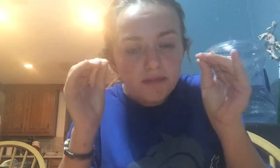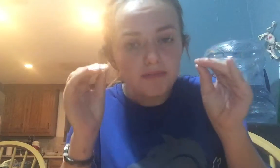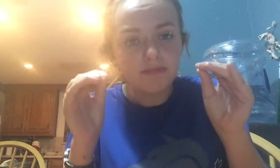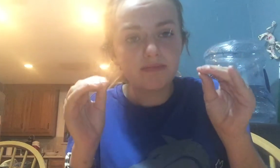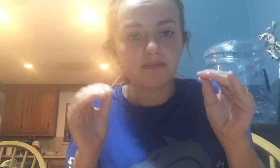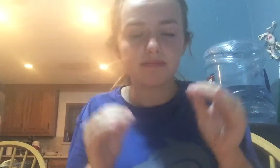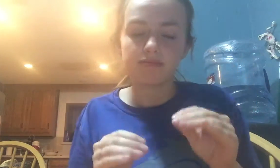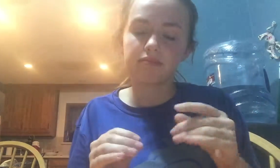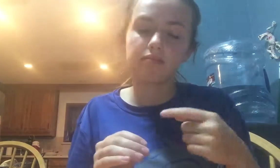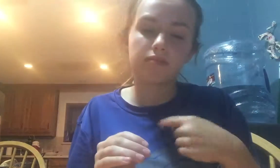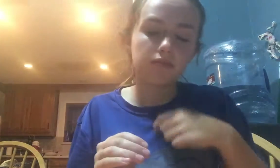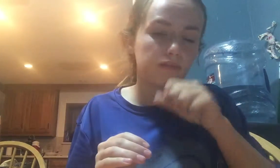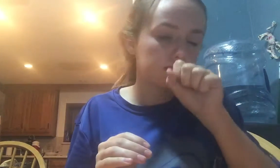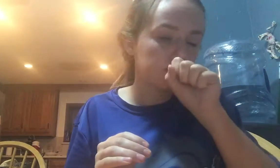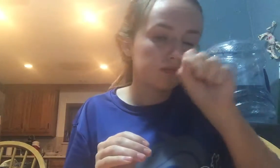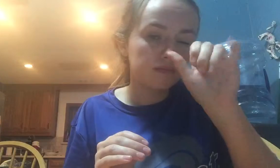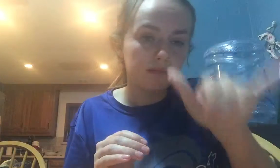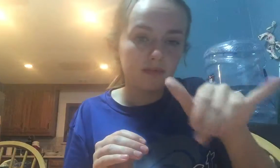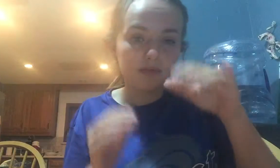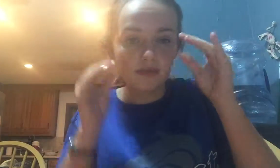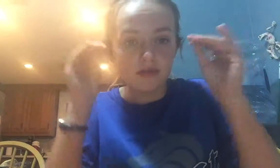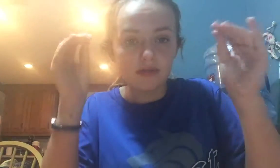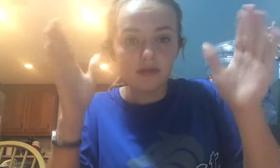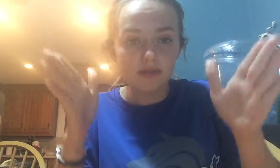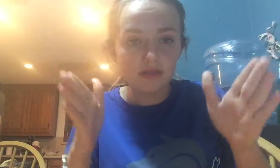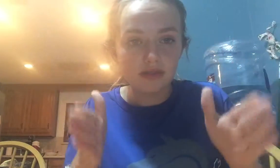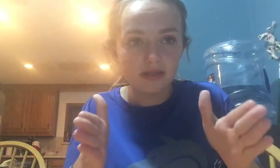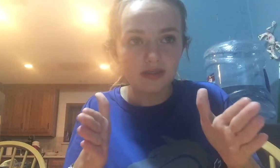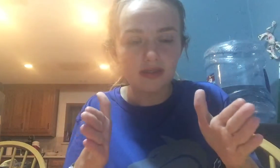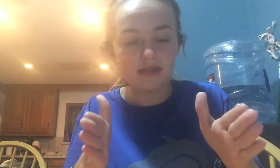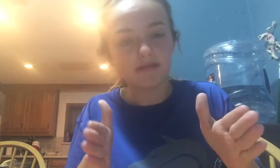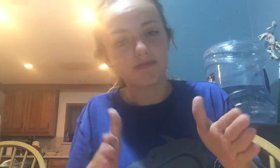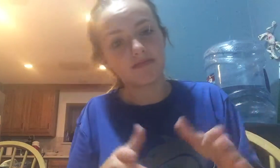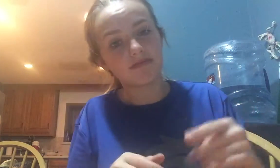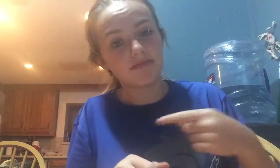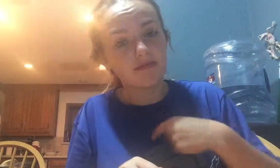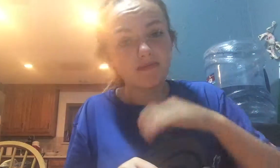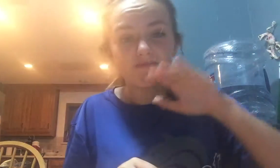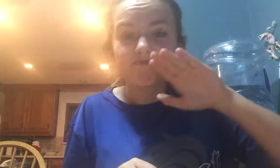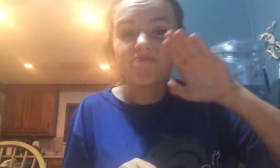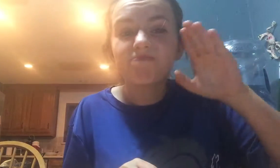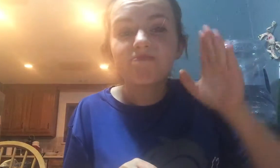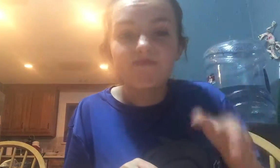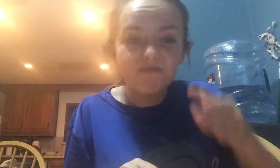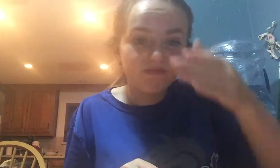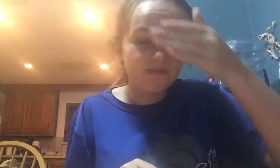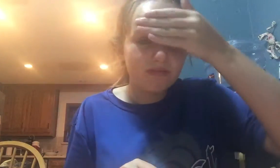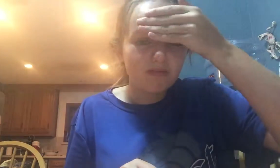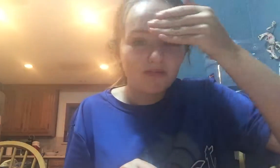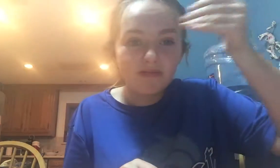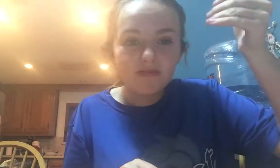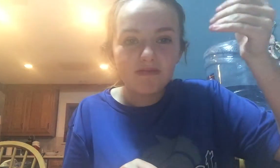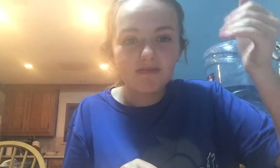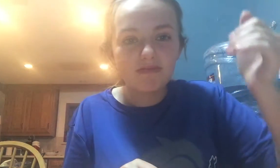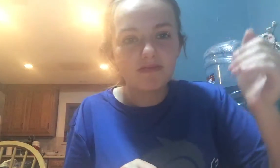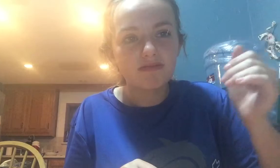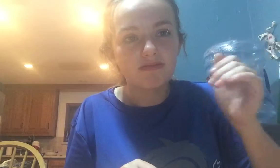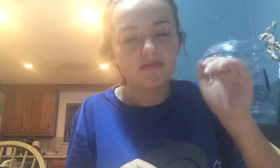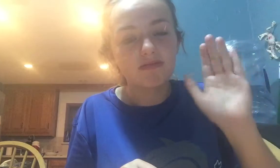Oh, I just love that teacher. And I will